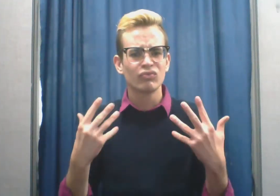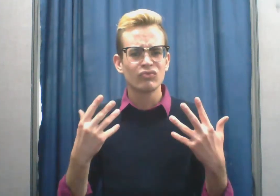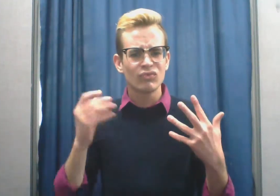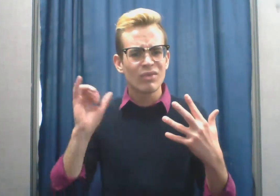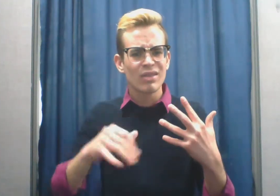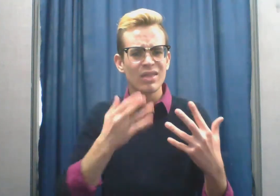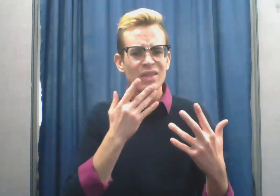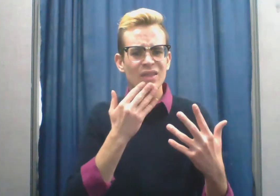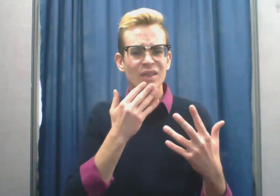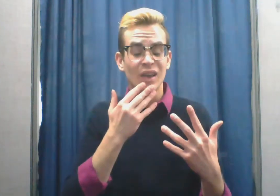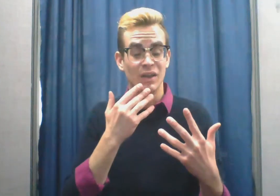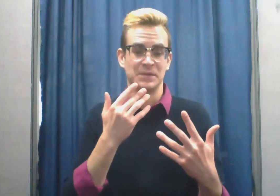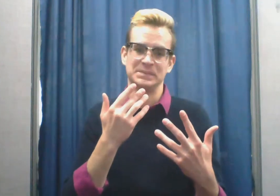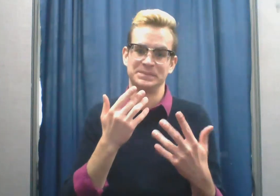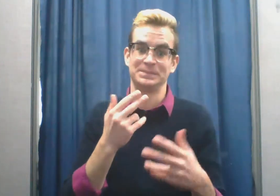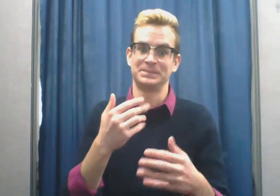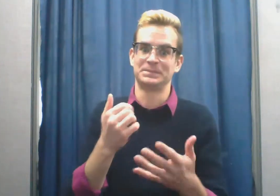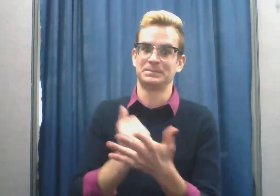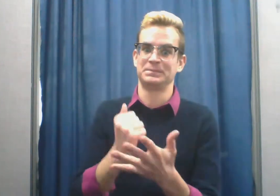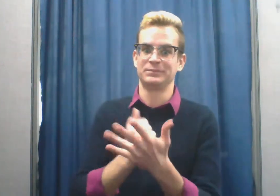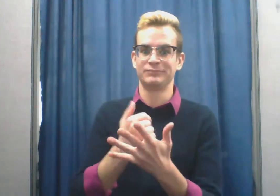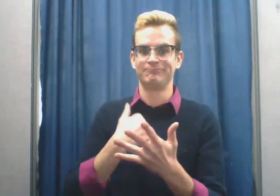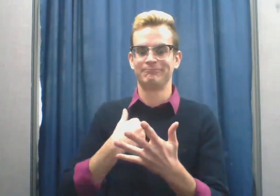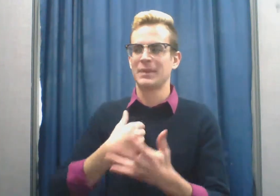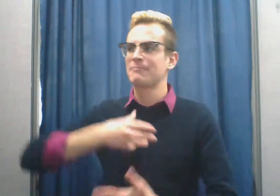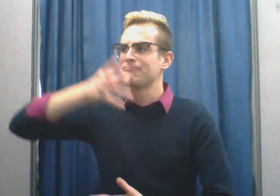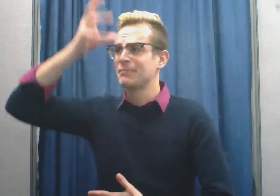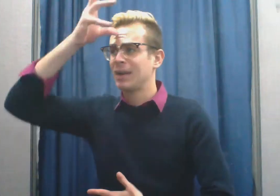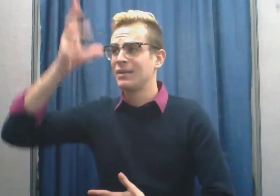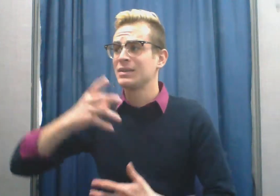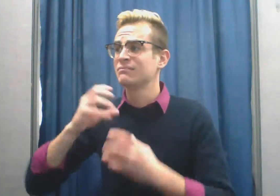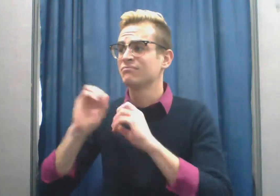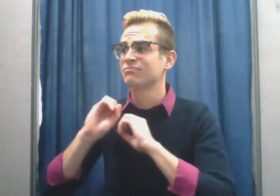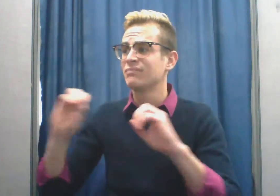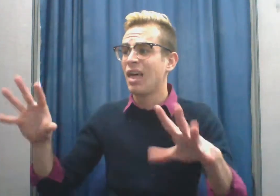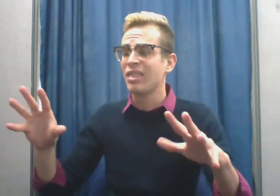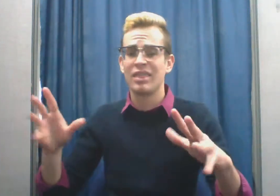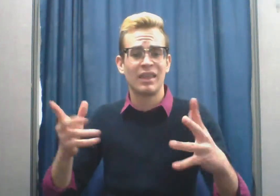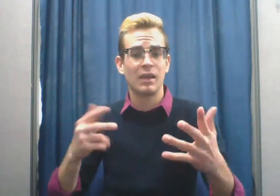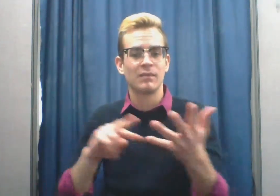milkweed, animals who eat us are poisoned by the chemicals that we have in our body.